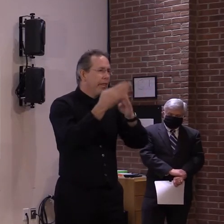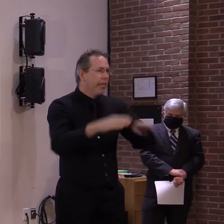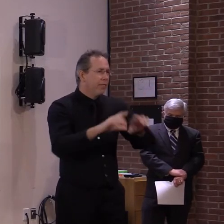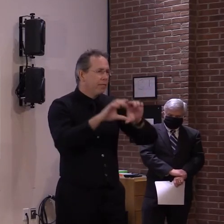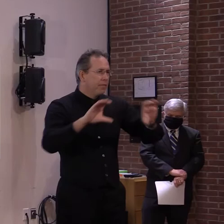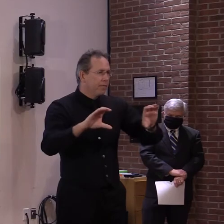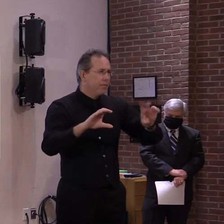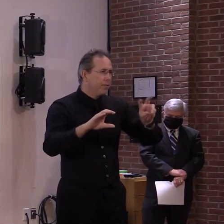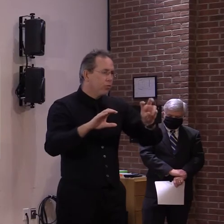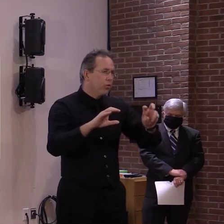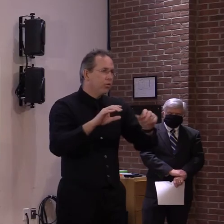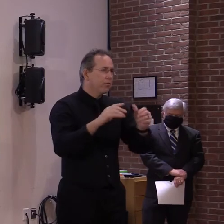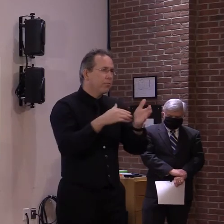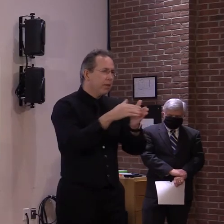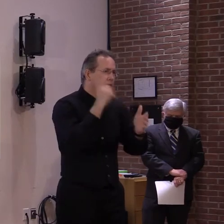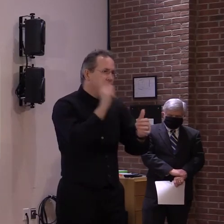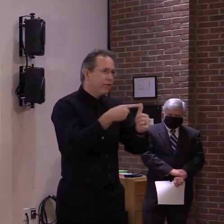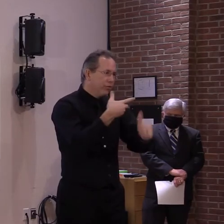as these months go by.